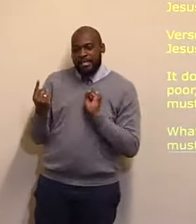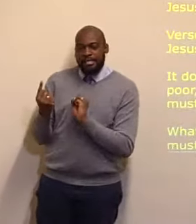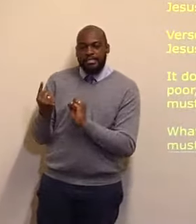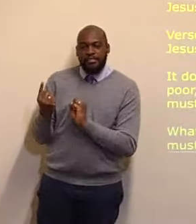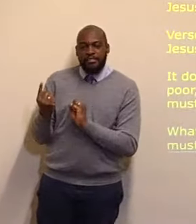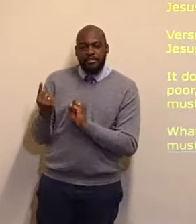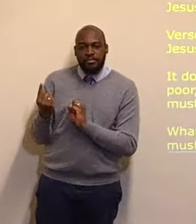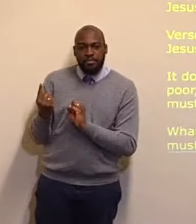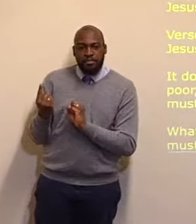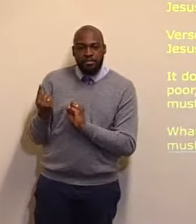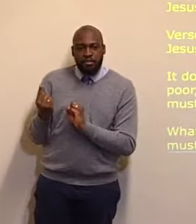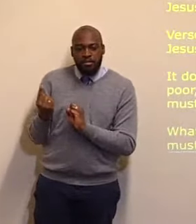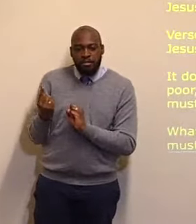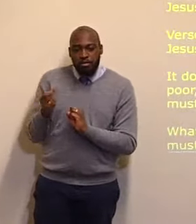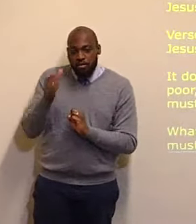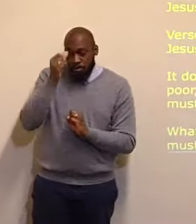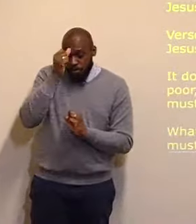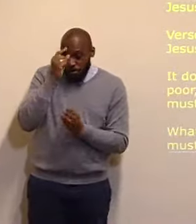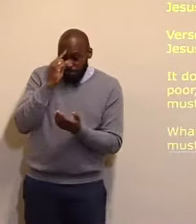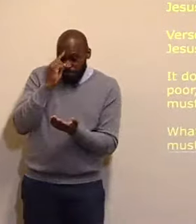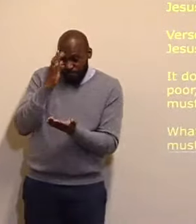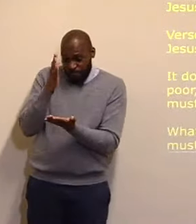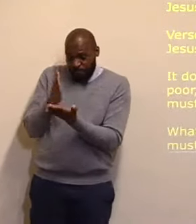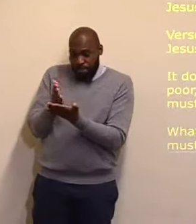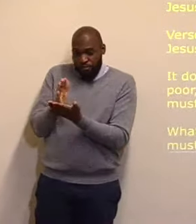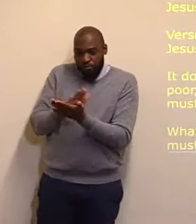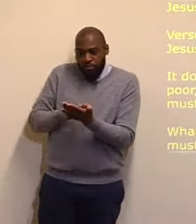the hand, that receives, freely,